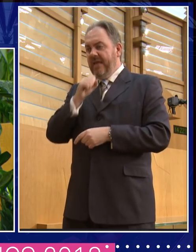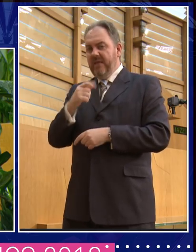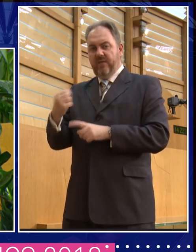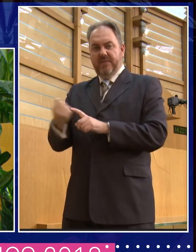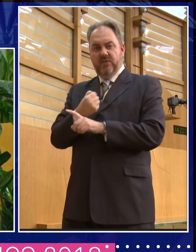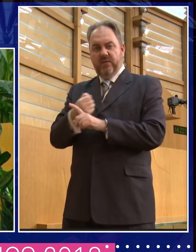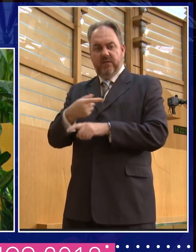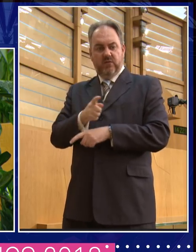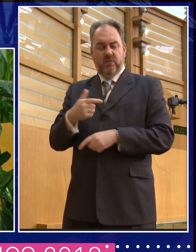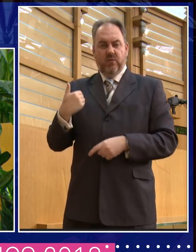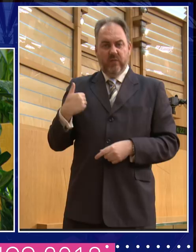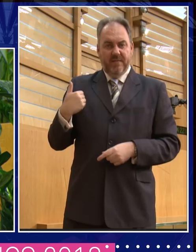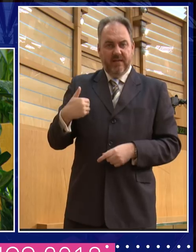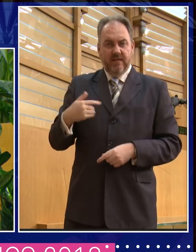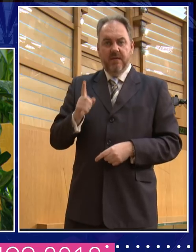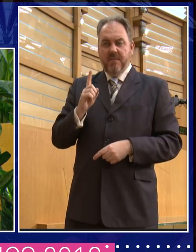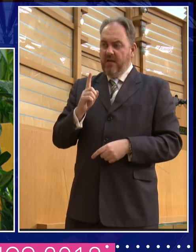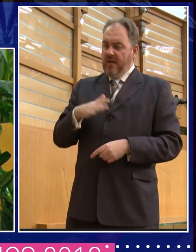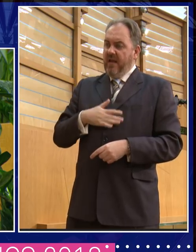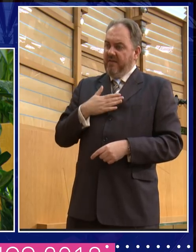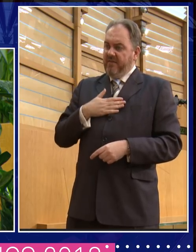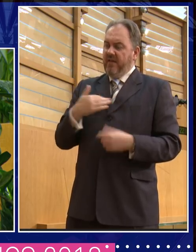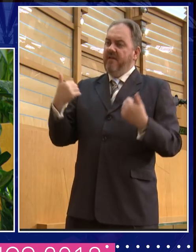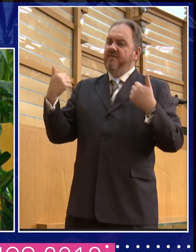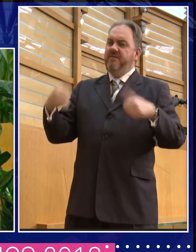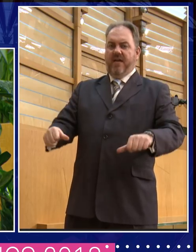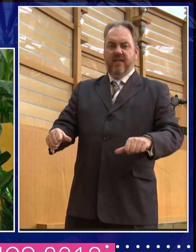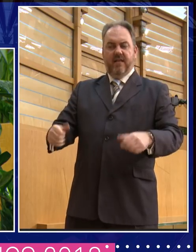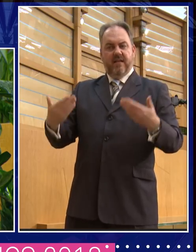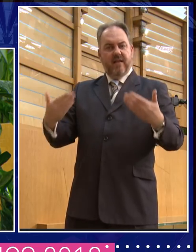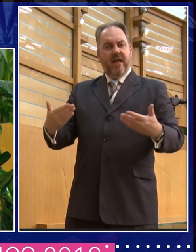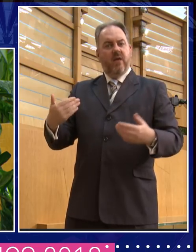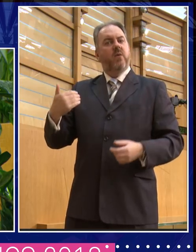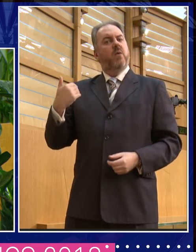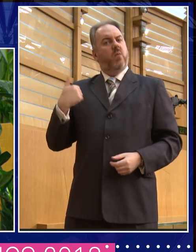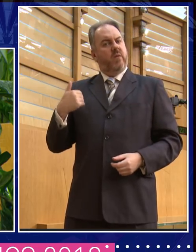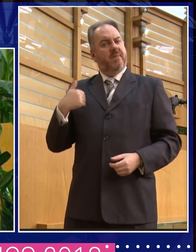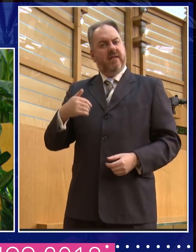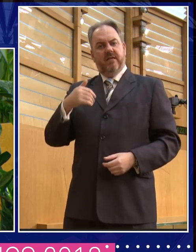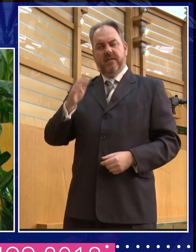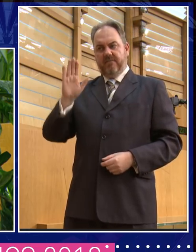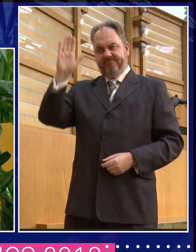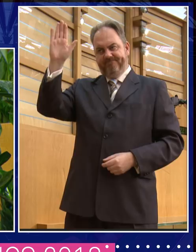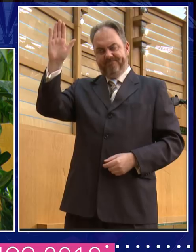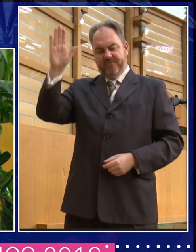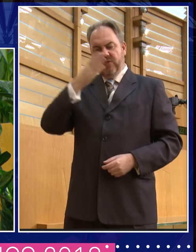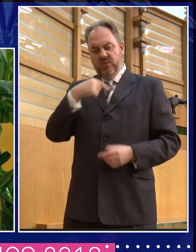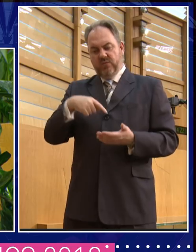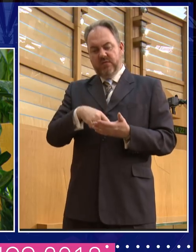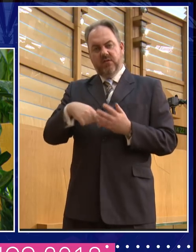you know, I partly feel celebratory that women have really used social media as a way of speaking out.